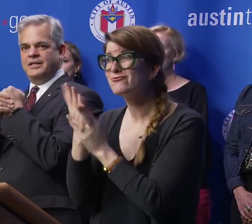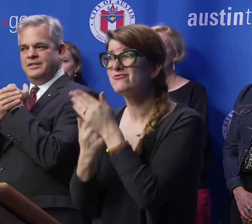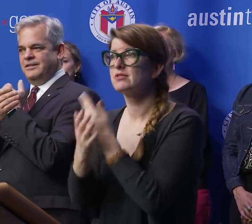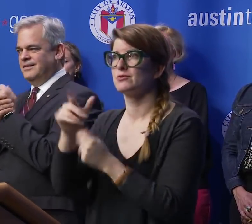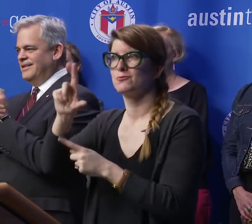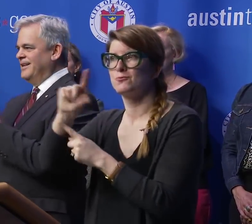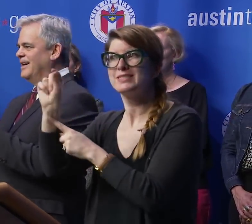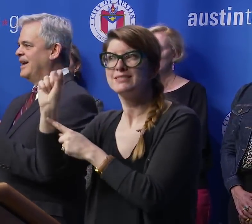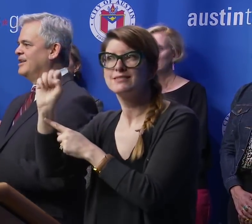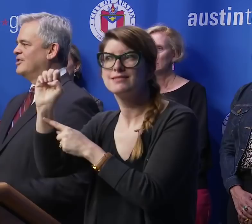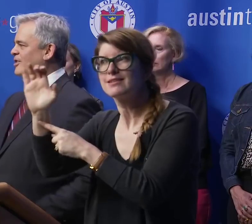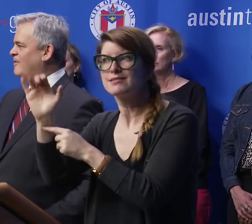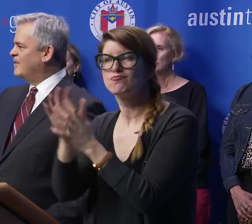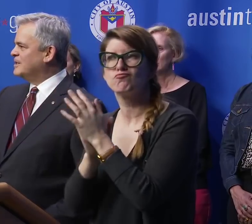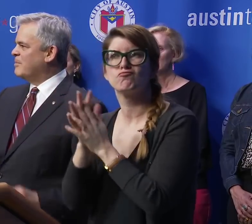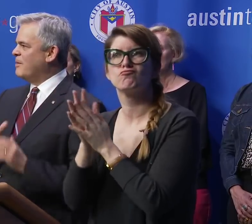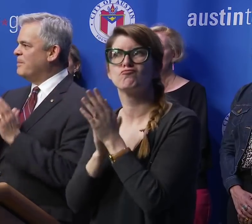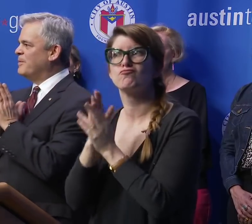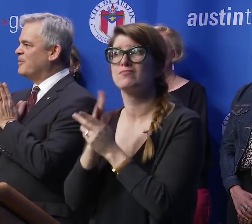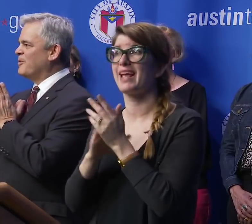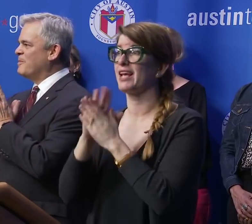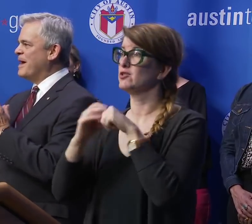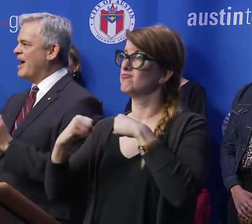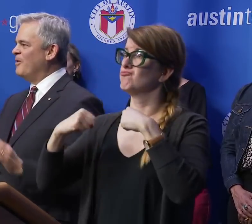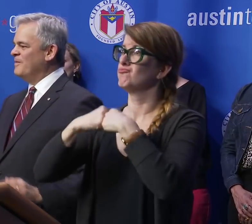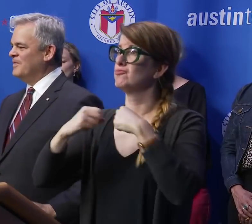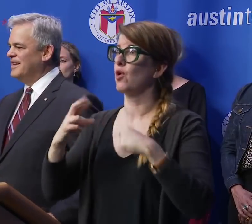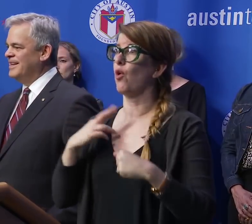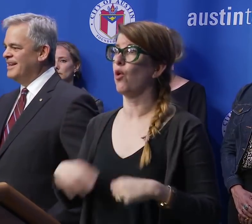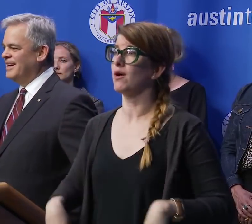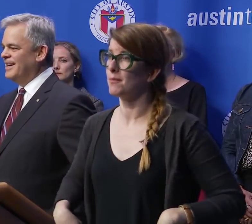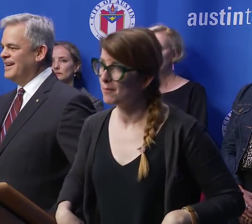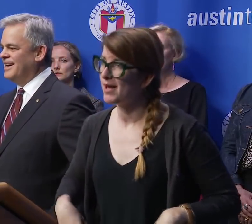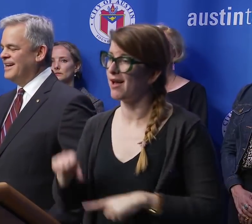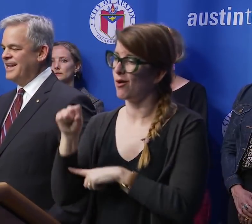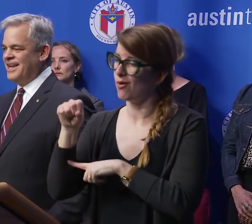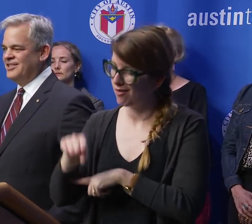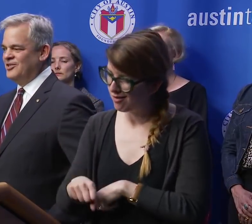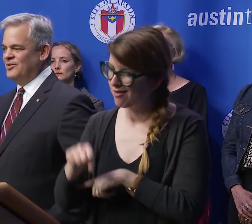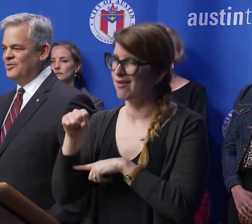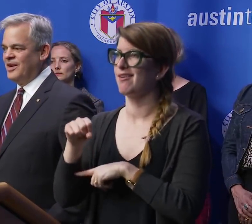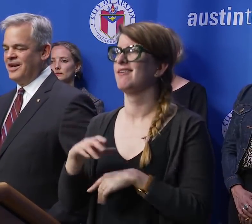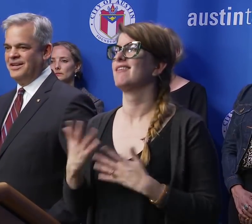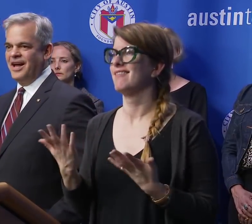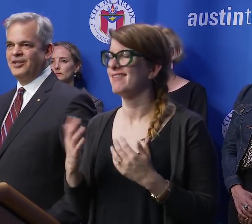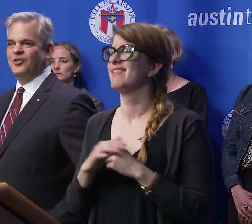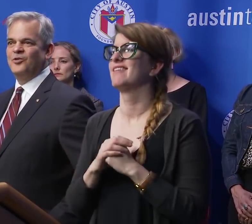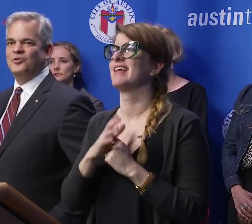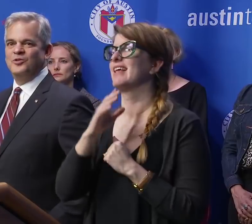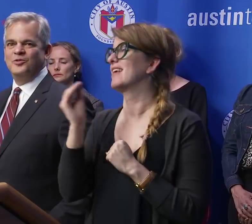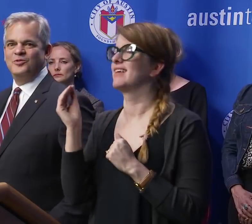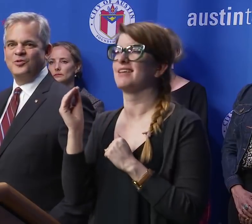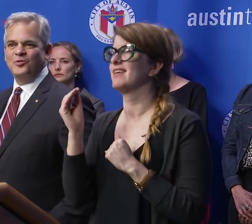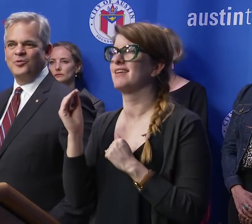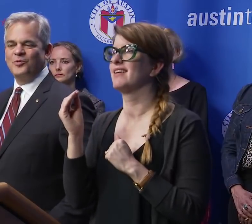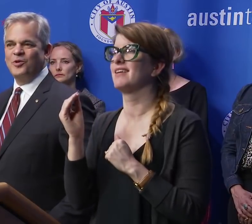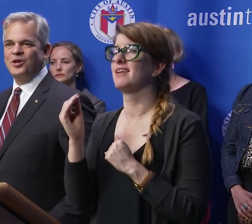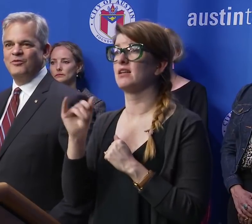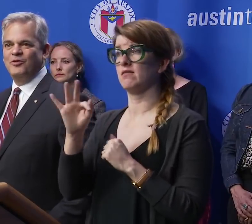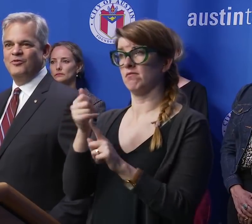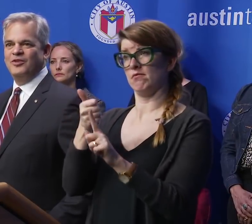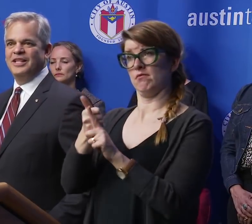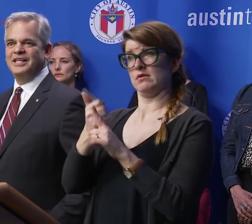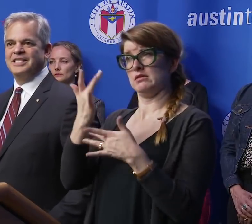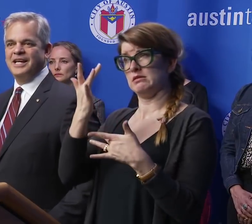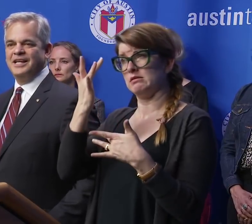20 seconds and to fist bump or bow and to not go to school or